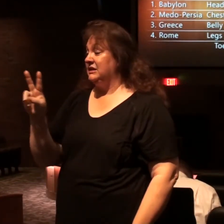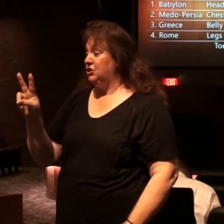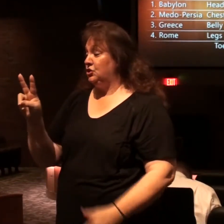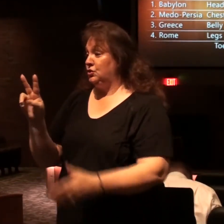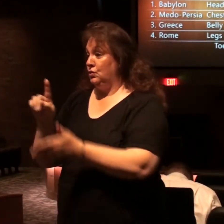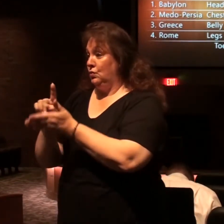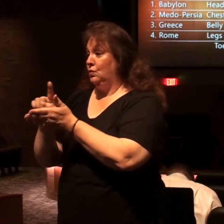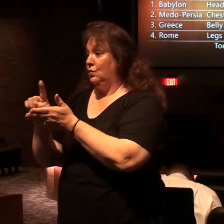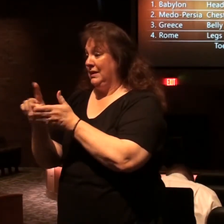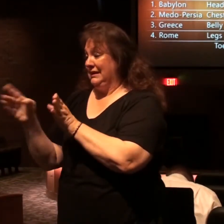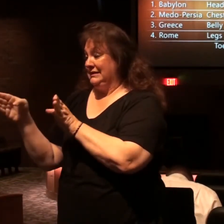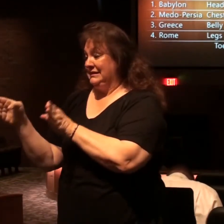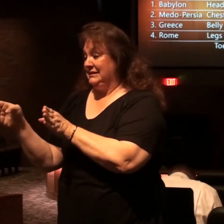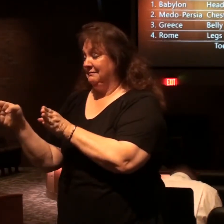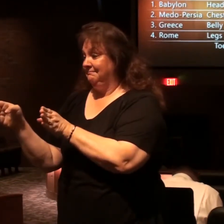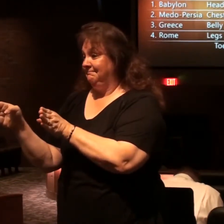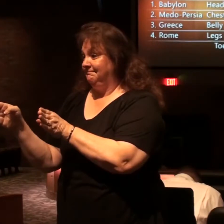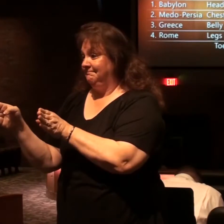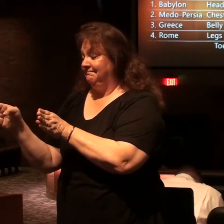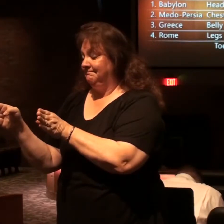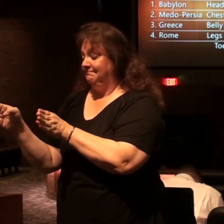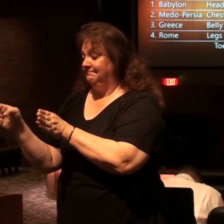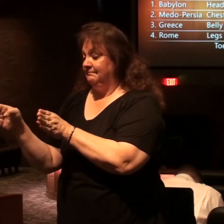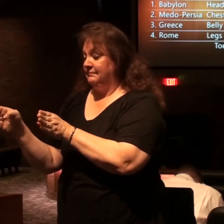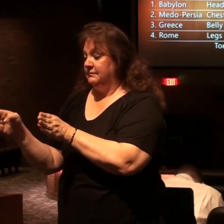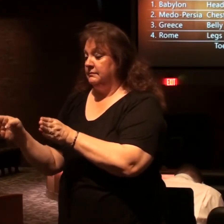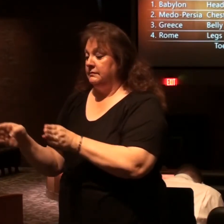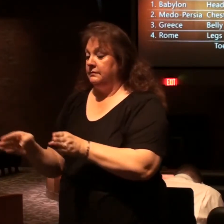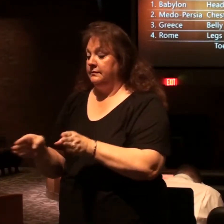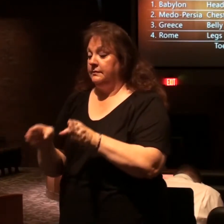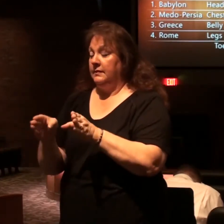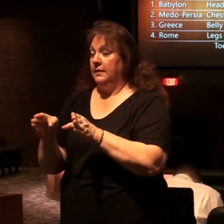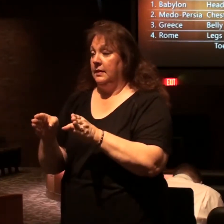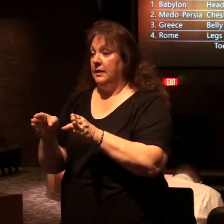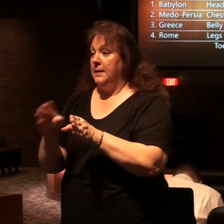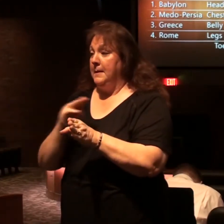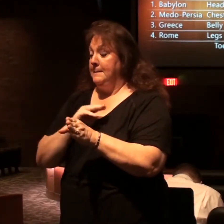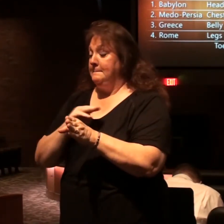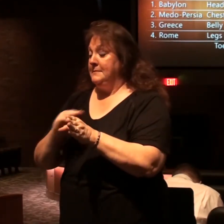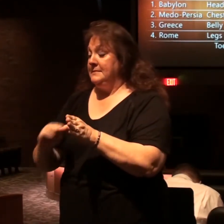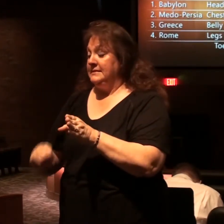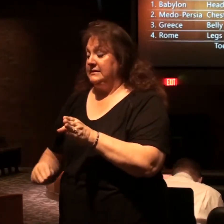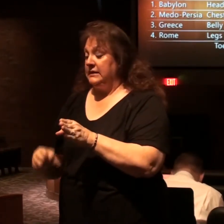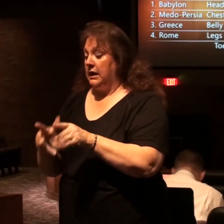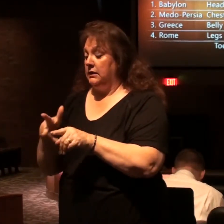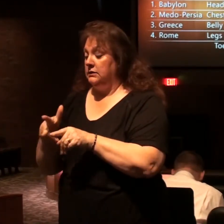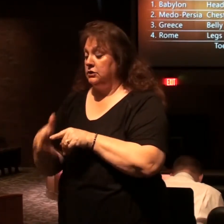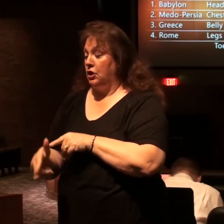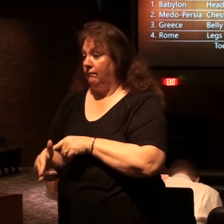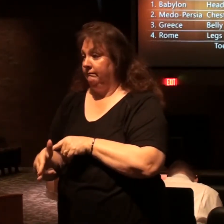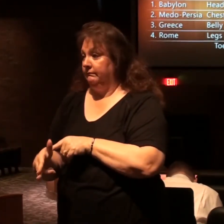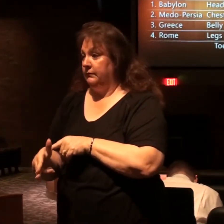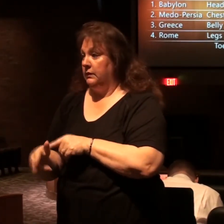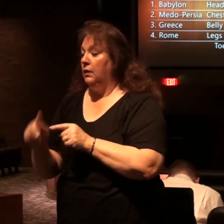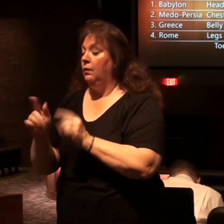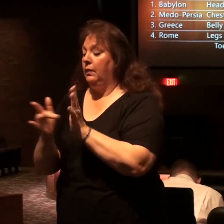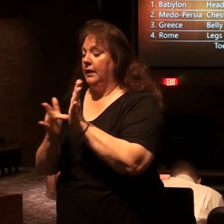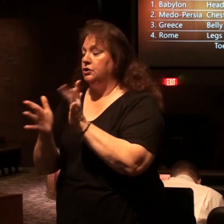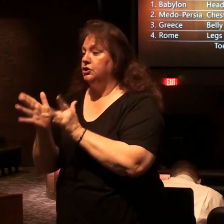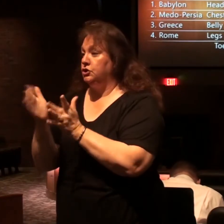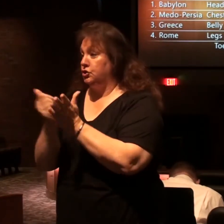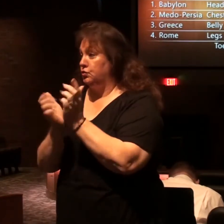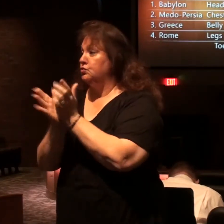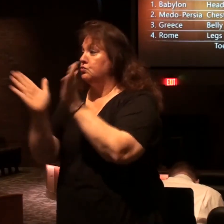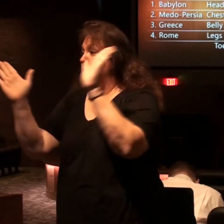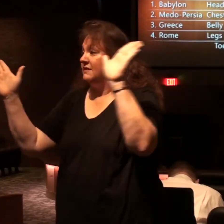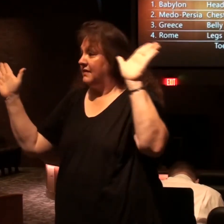which was after 7 weeks so a total of 69 weeks messiah will be cut off that's his crucifixion you